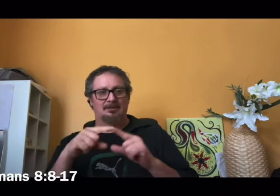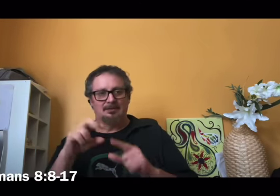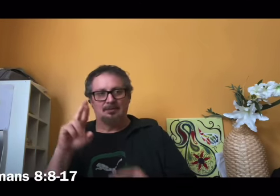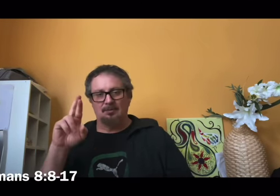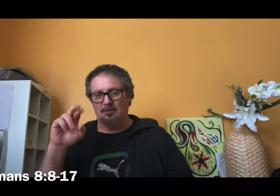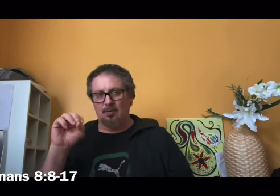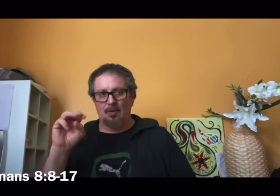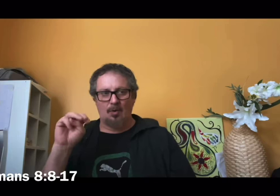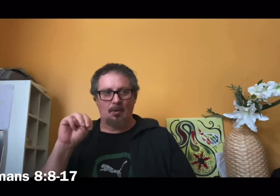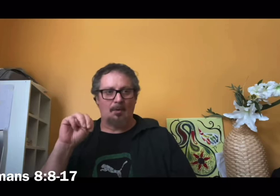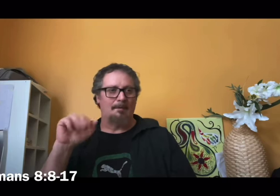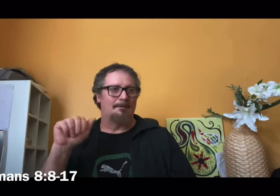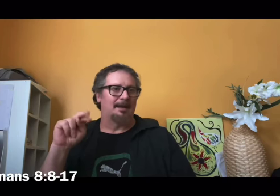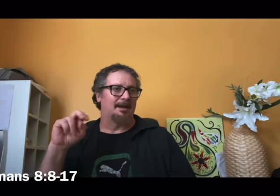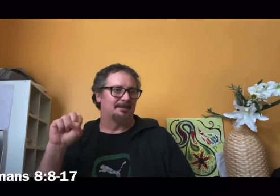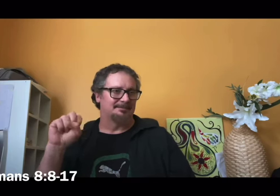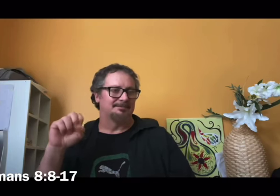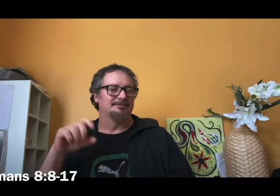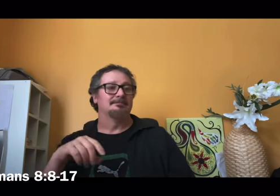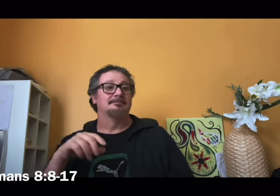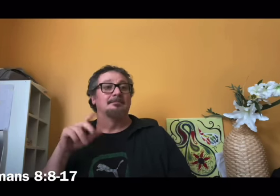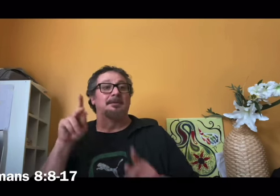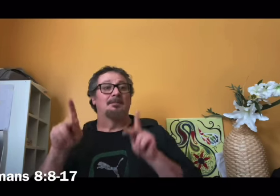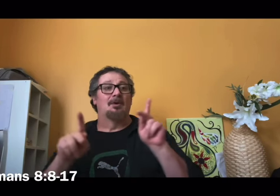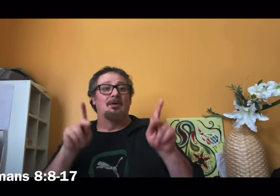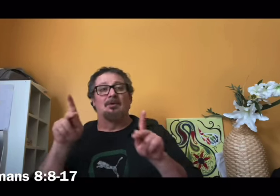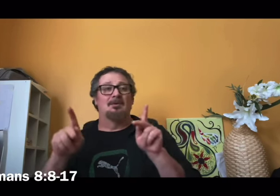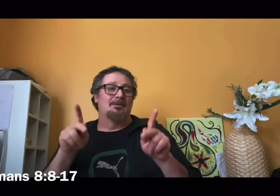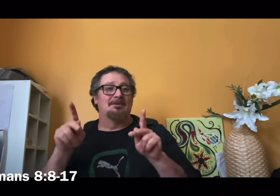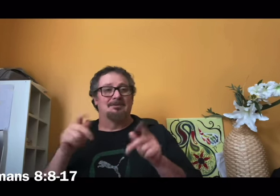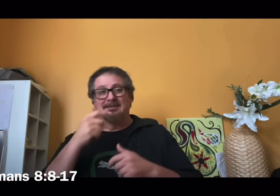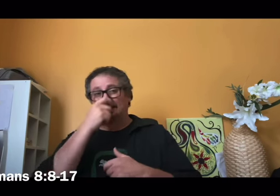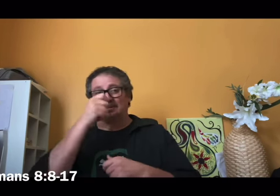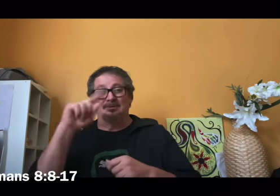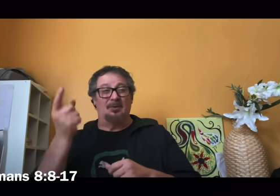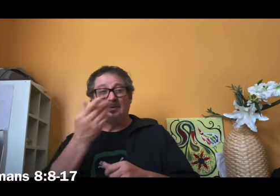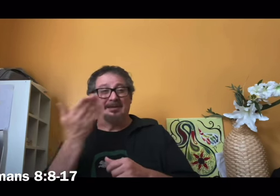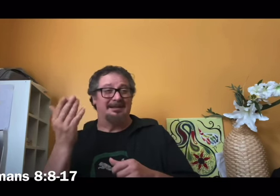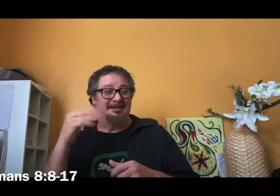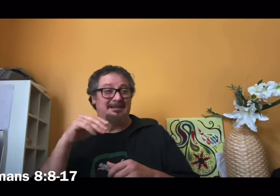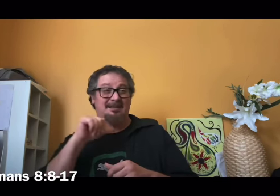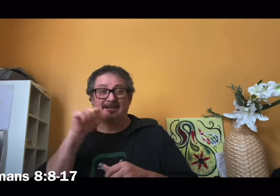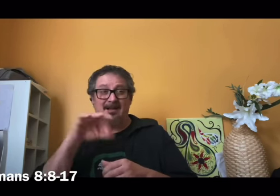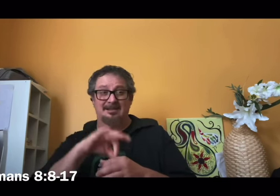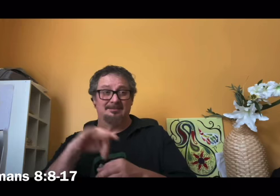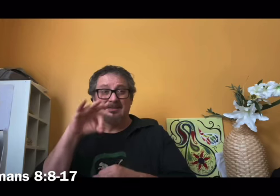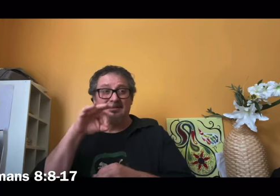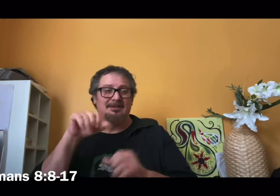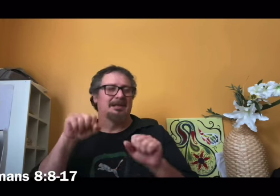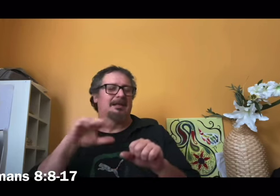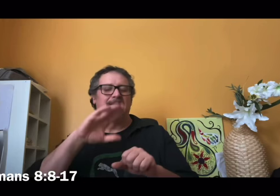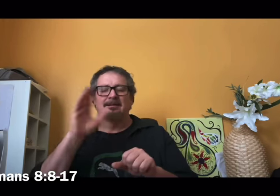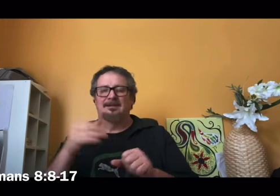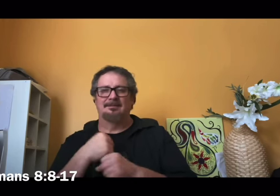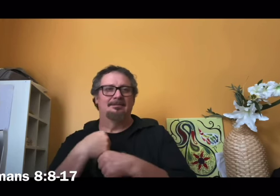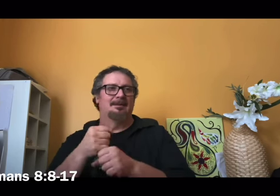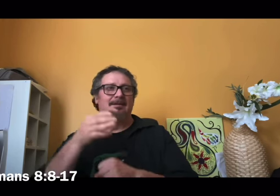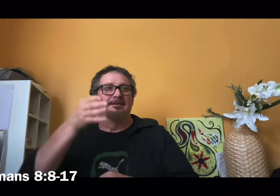a reading from St. Paul's letter to the Romans brothers and sisters those who are in the flesh